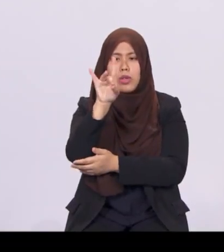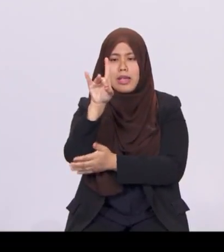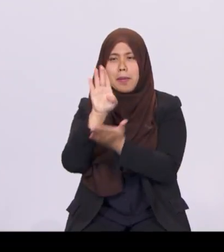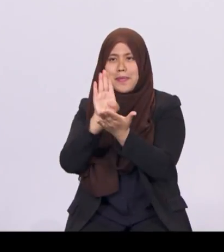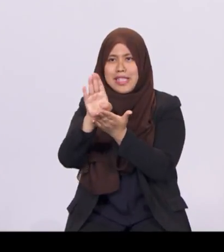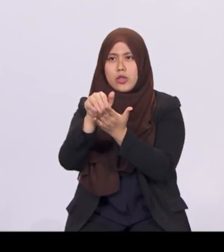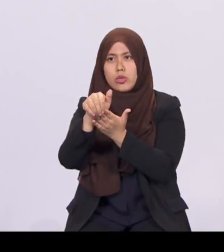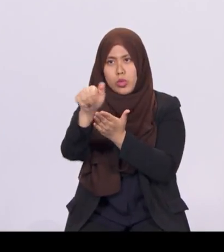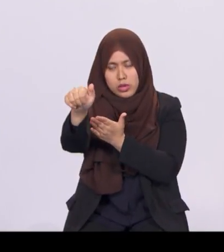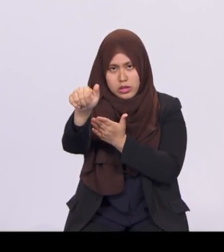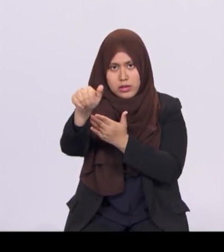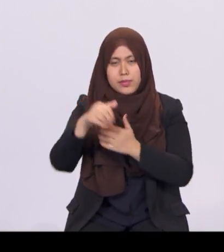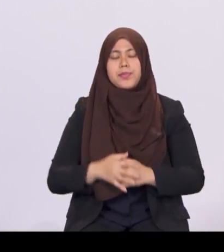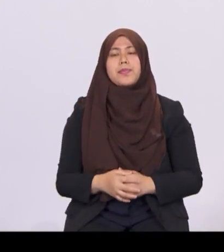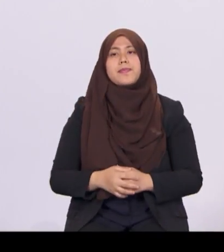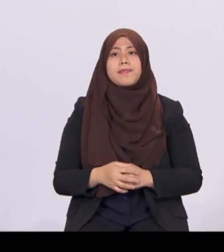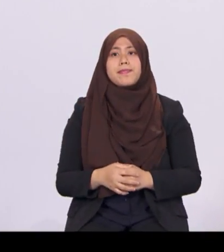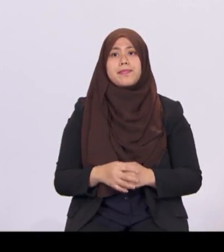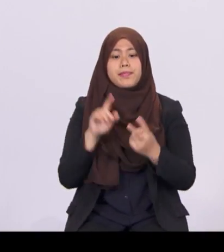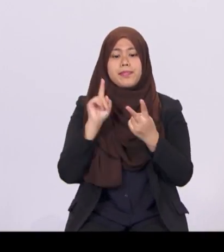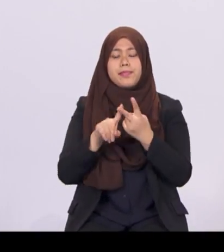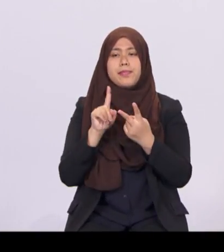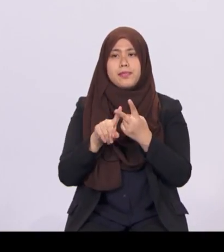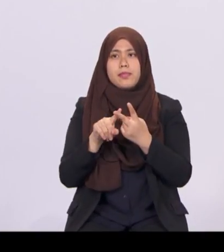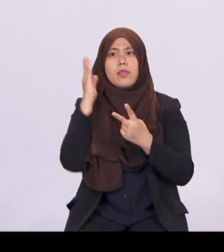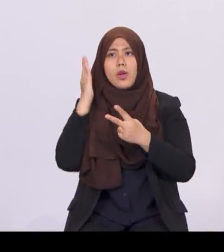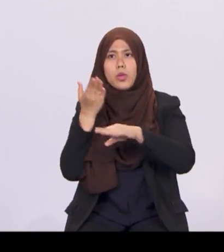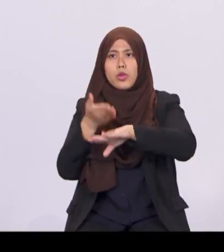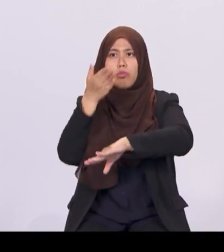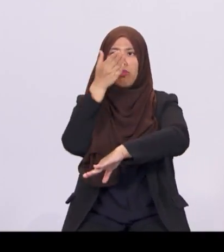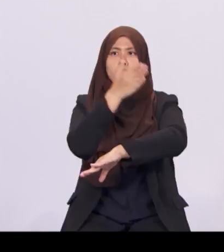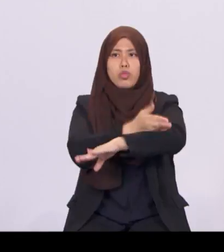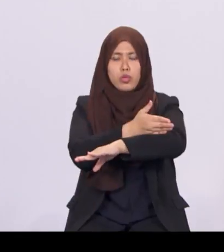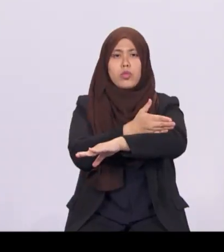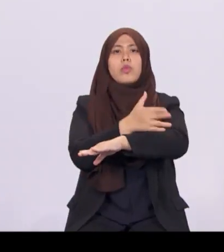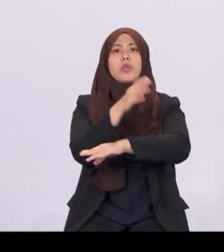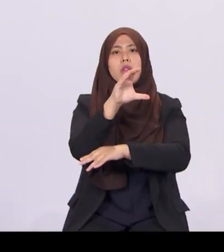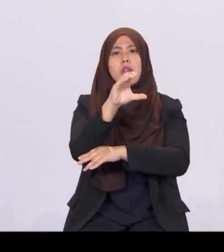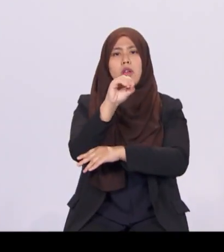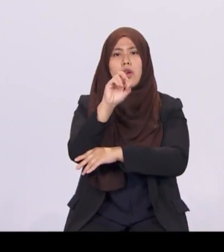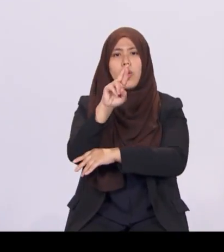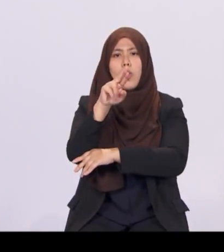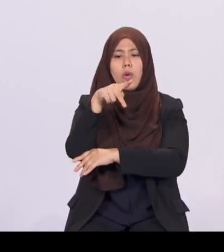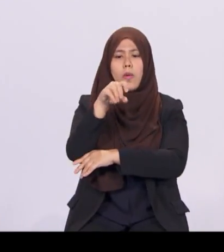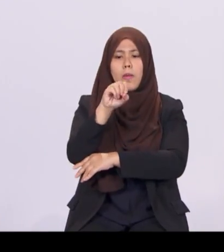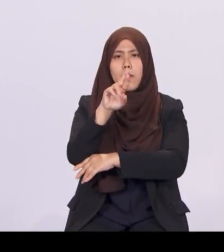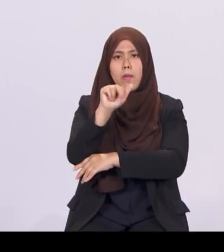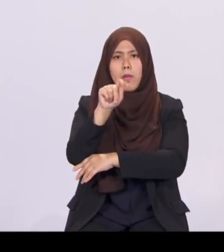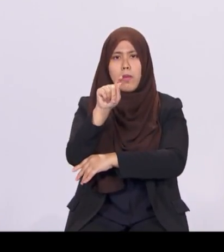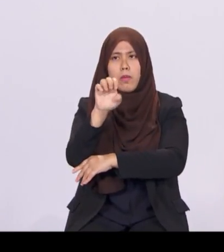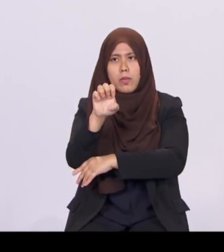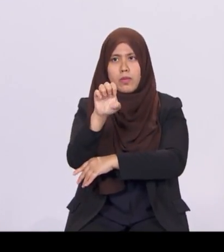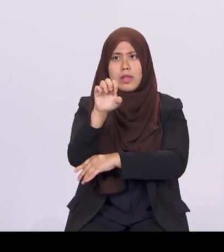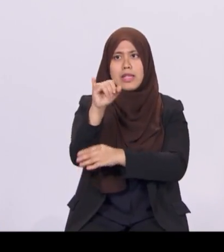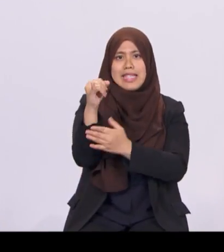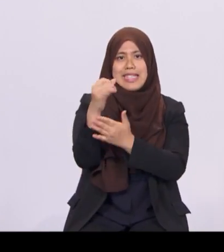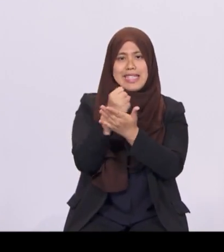Second, I will enhance and extend the corporate income tax rebates. For year of assessment 2018,